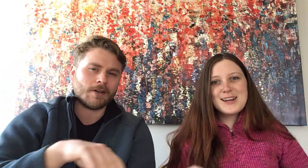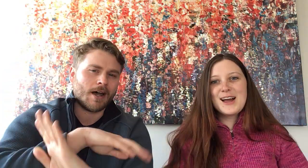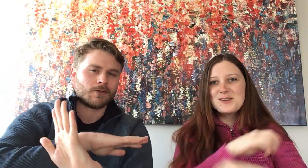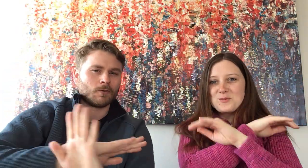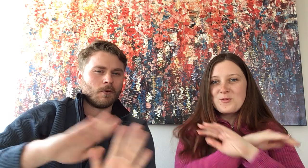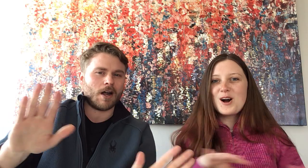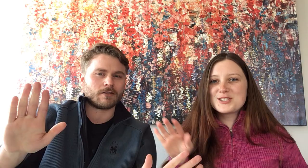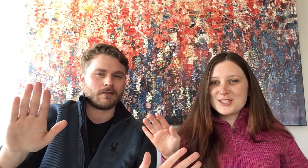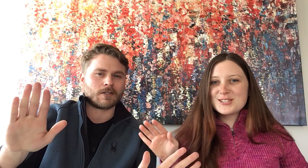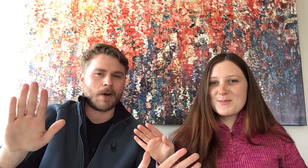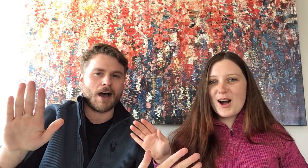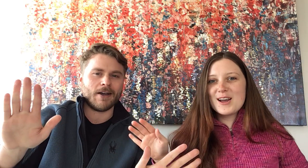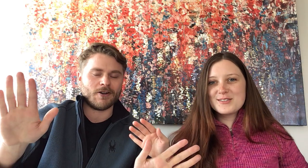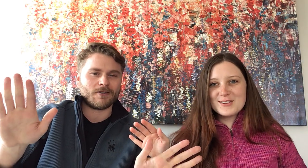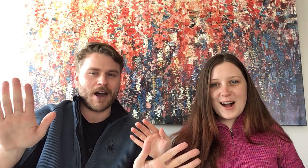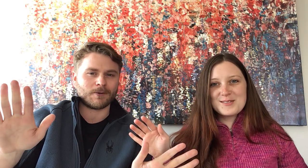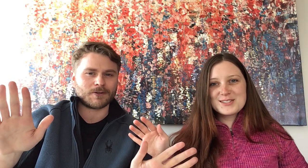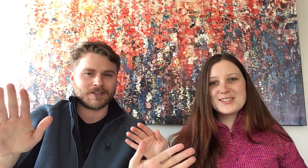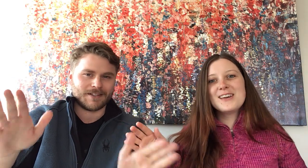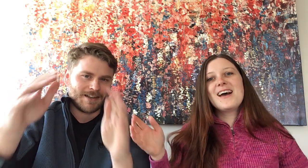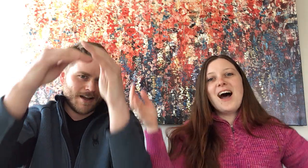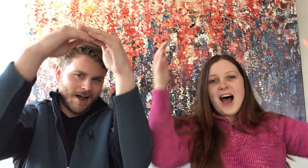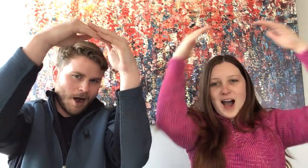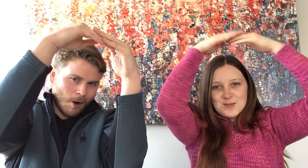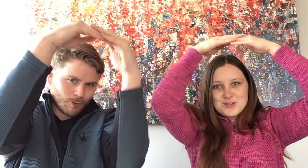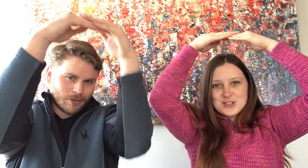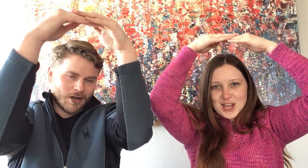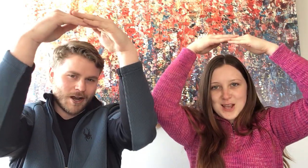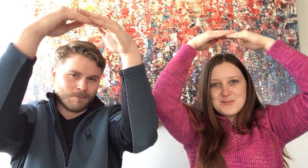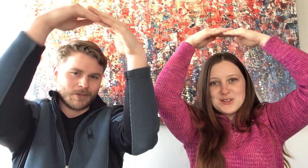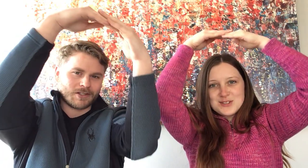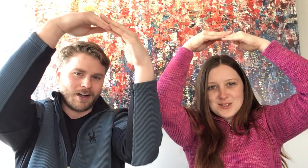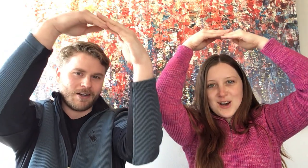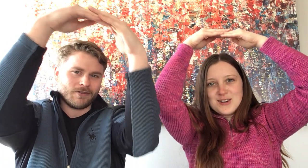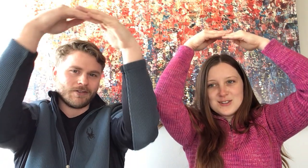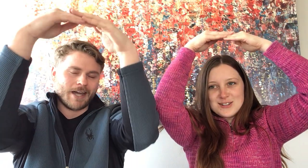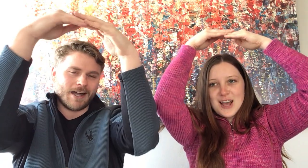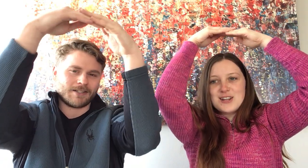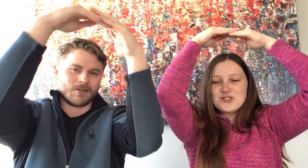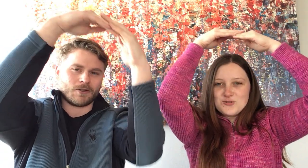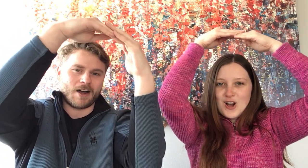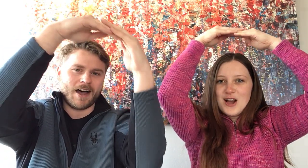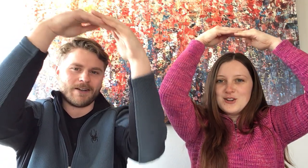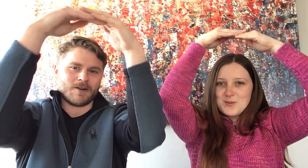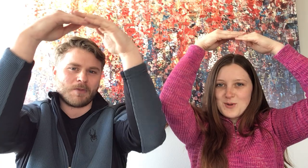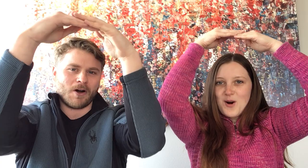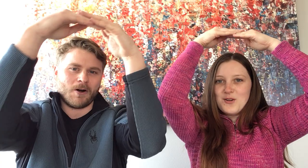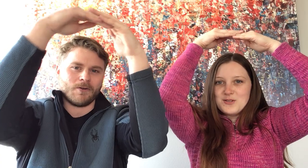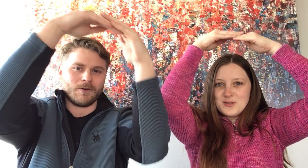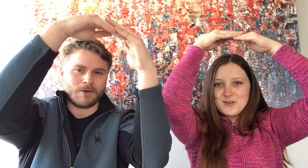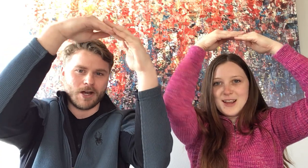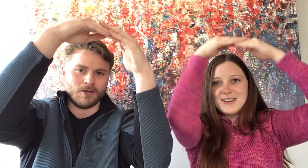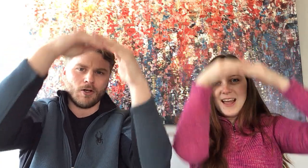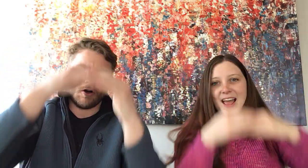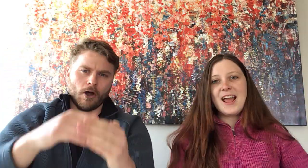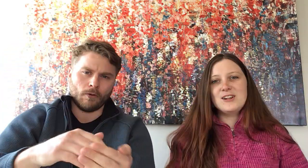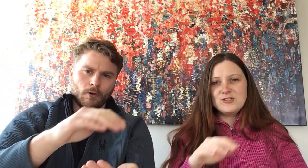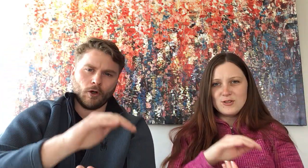that washed the spider out. Out came the sun that dried up all the rain. And the